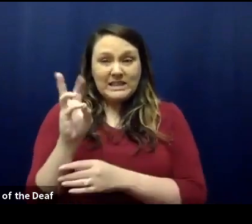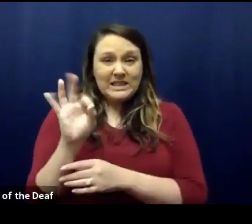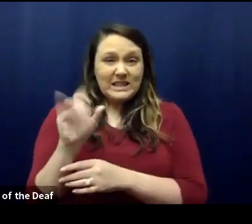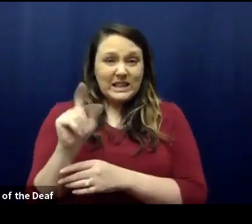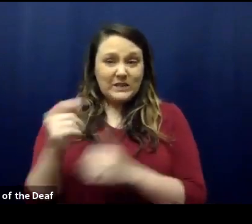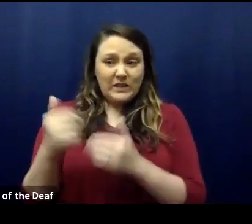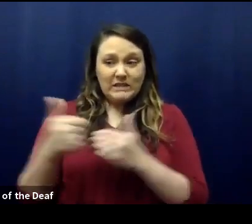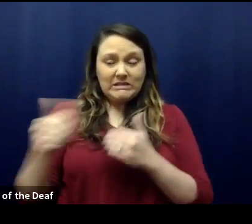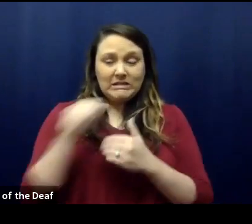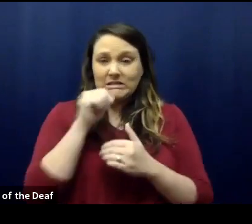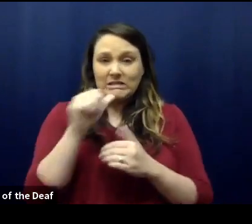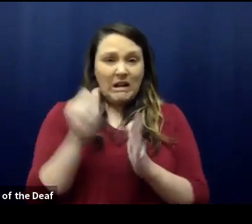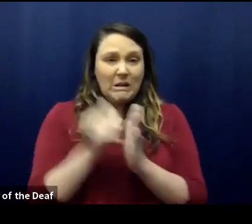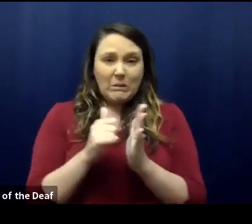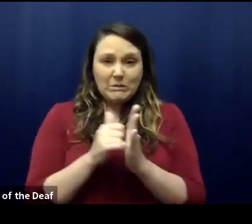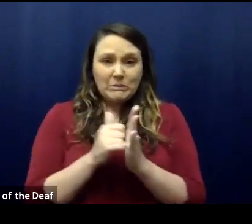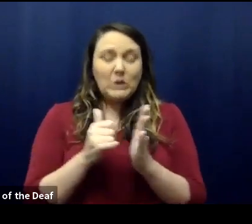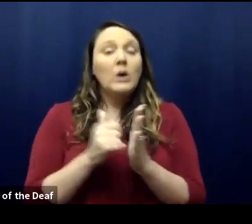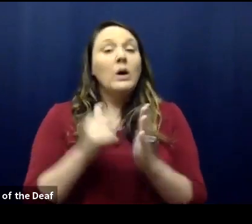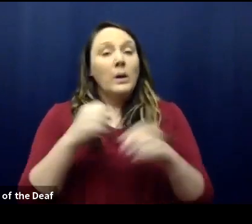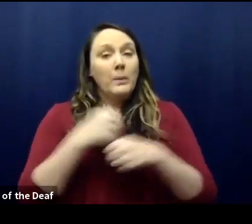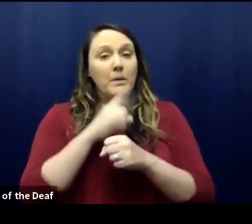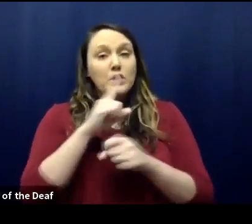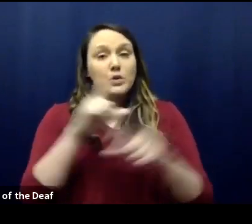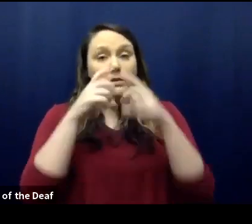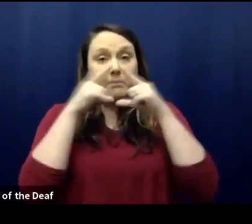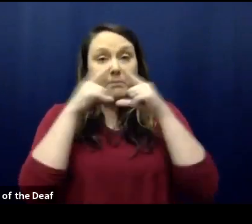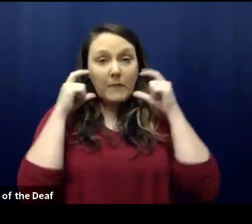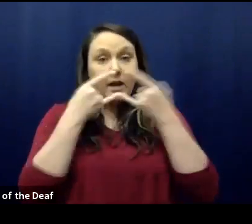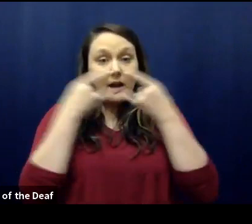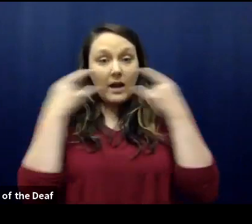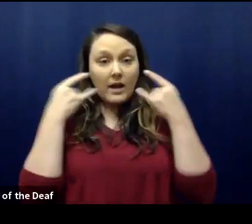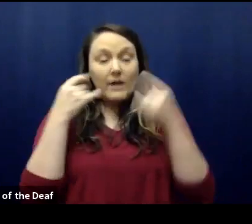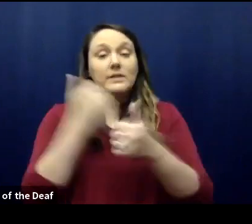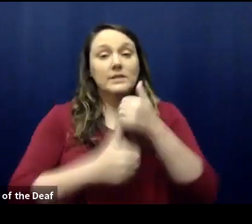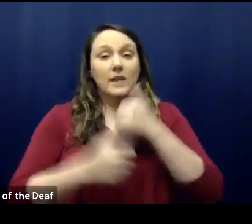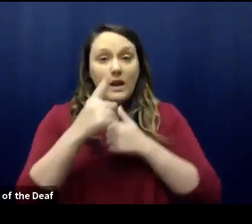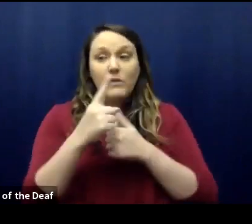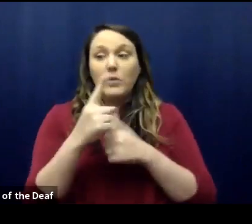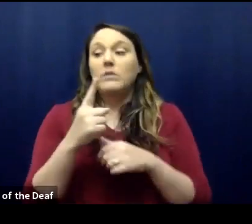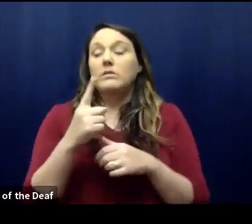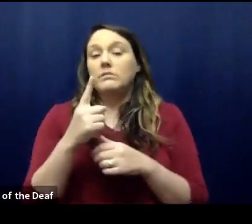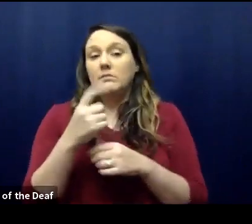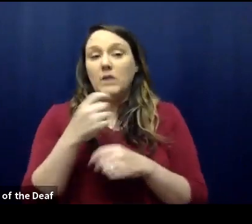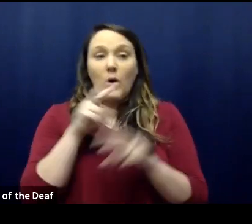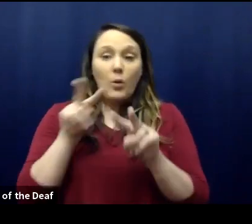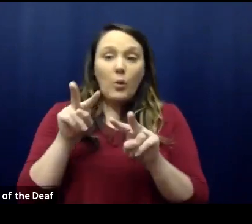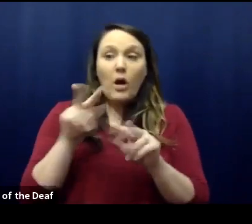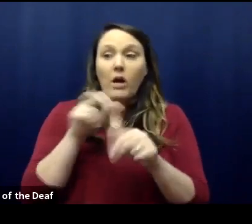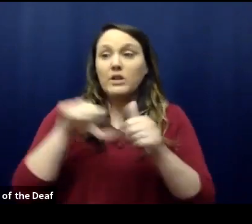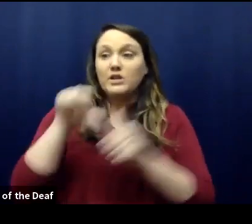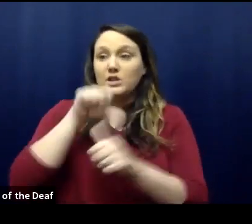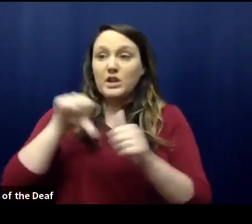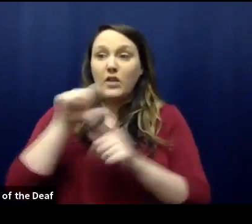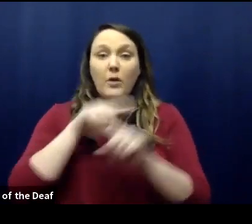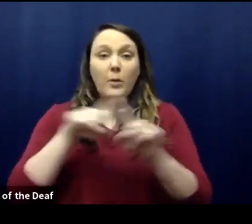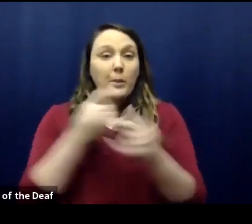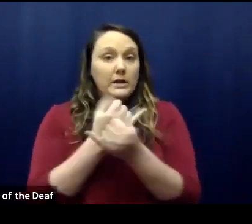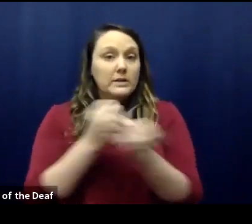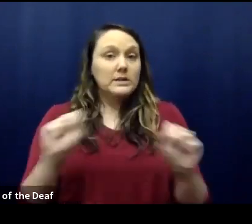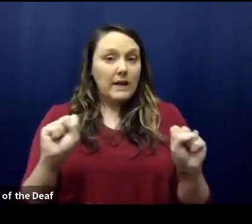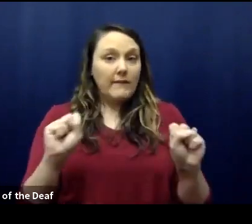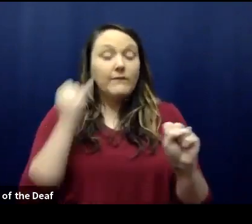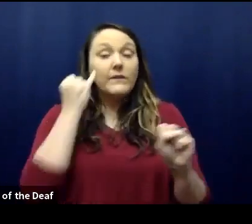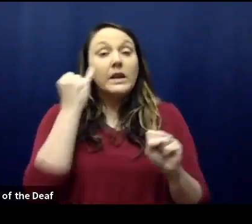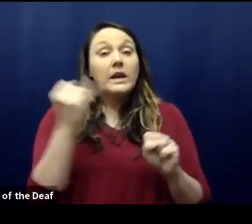make sure everyone is wearing a mask. Again, allowing you to watch and keep each other safe. If you or your child aren't